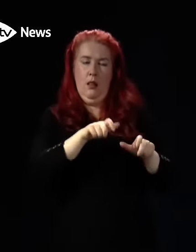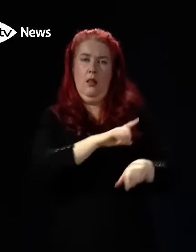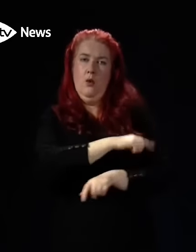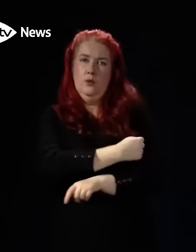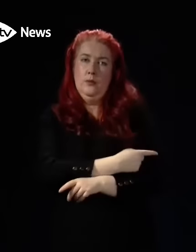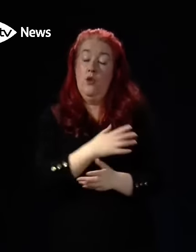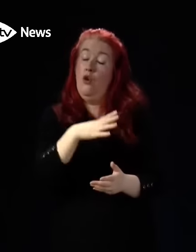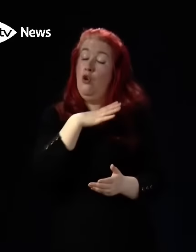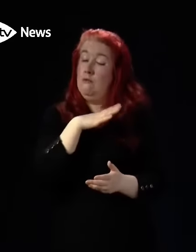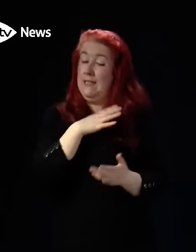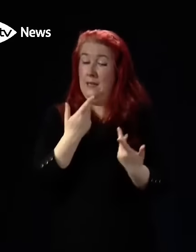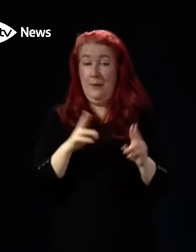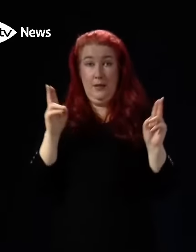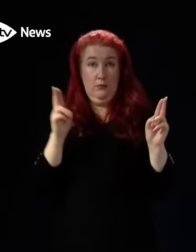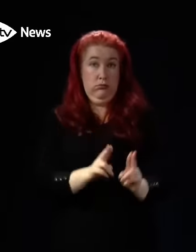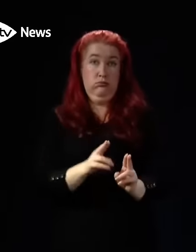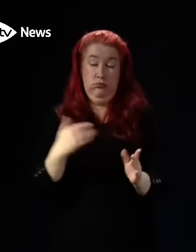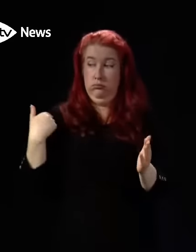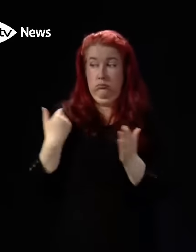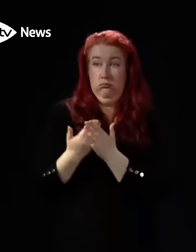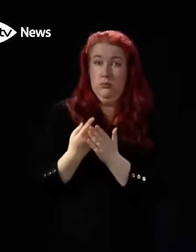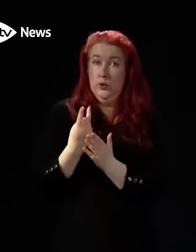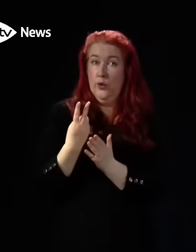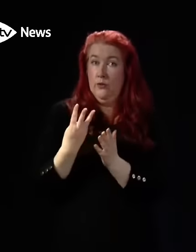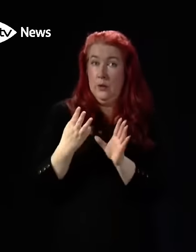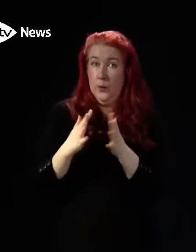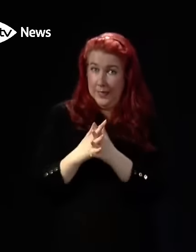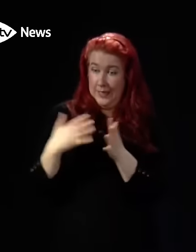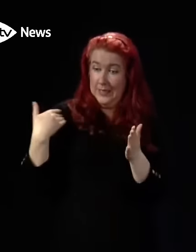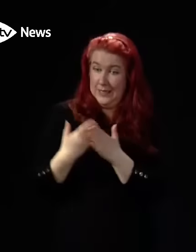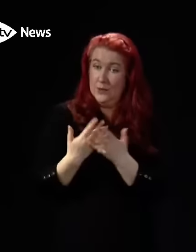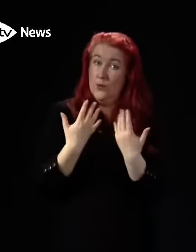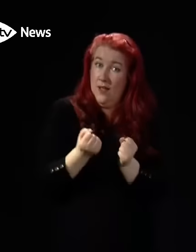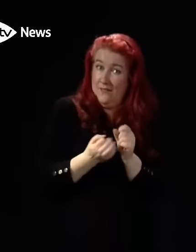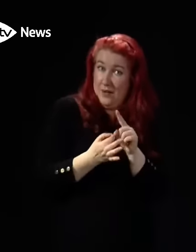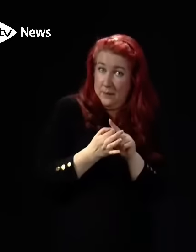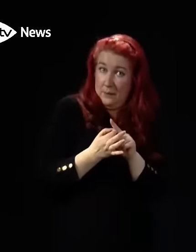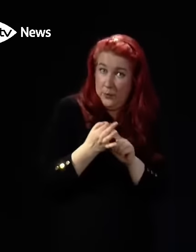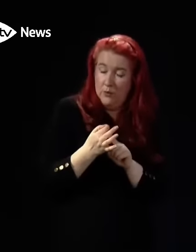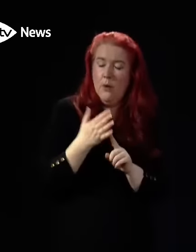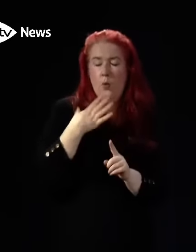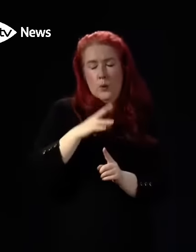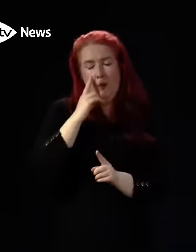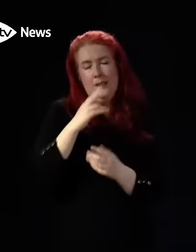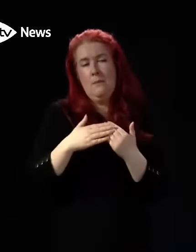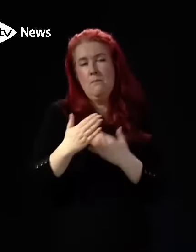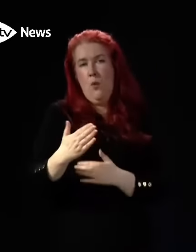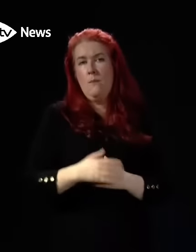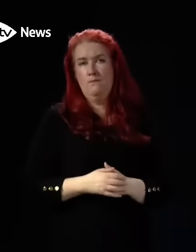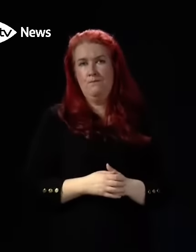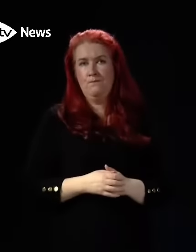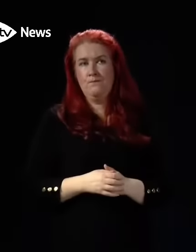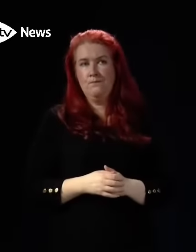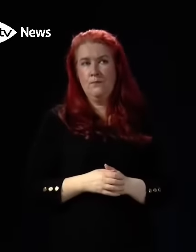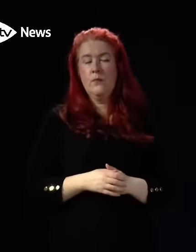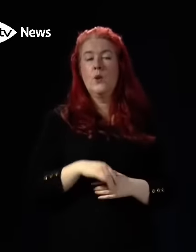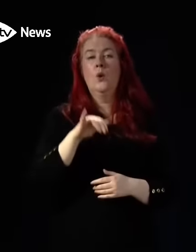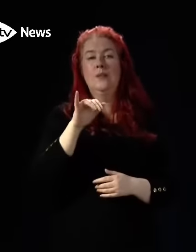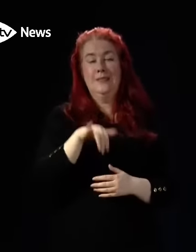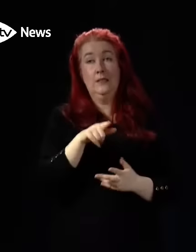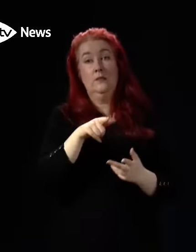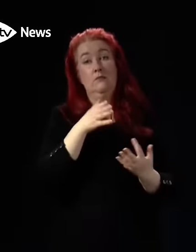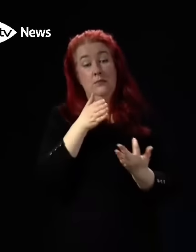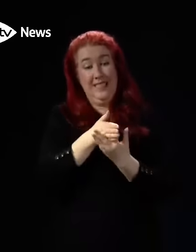in recent weeks, so already there is progress, but we need to see more. So these are interventions